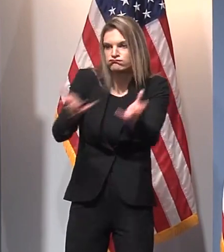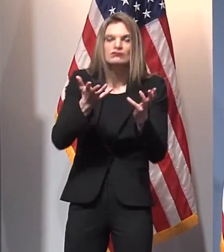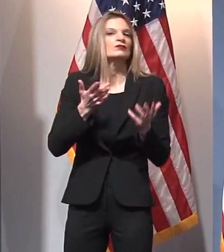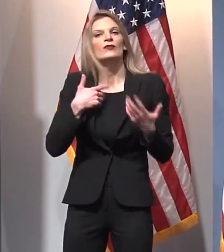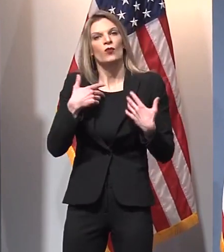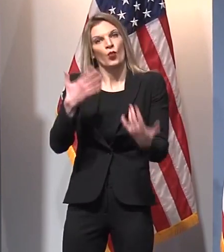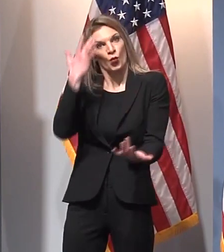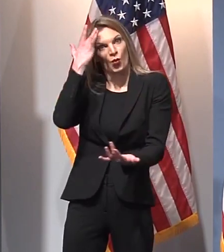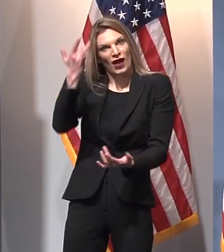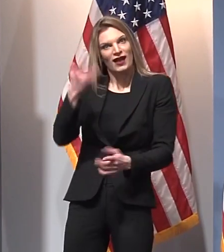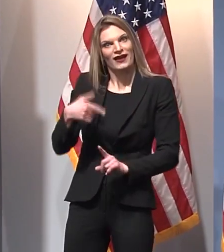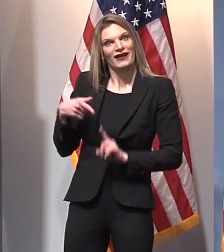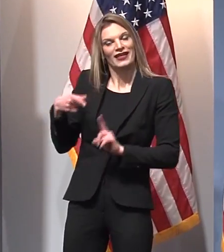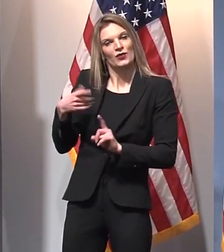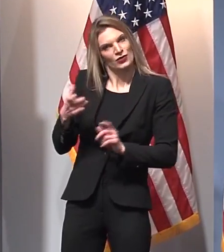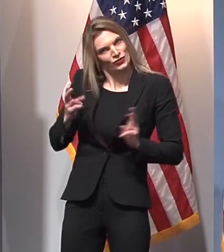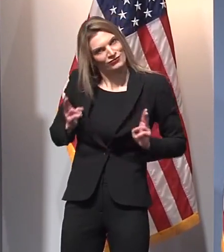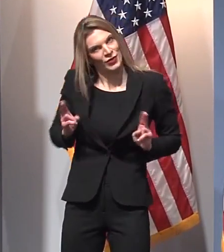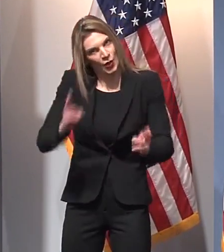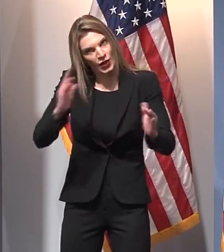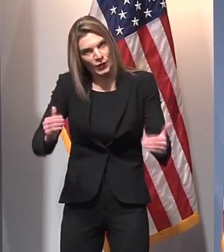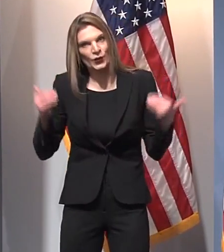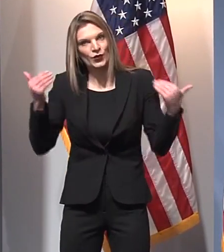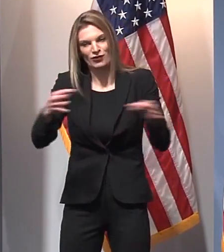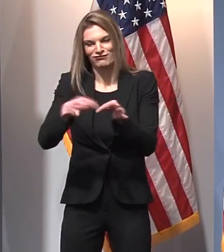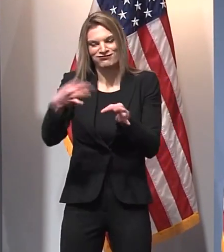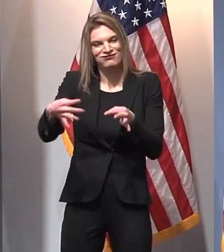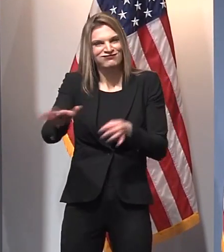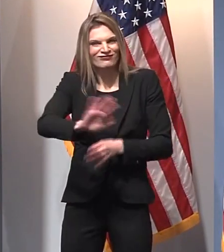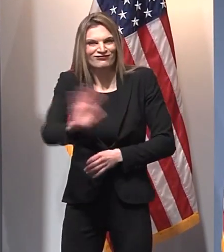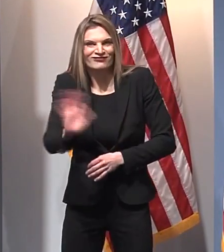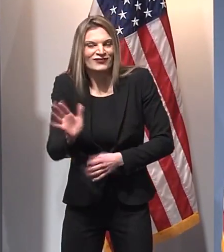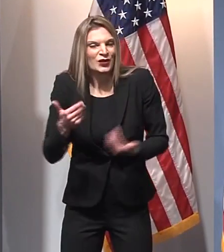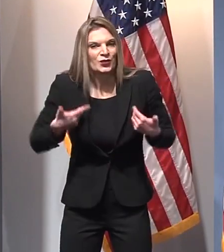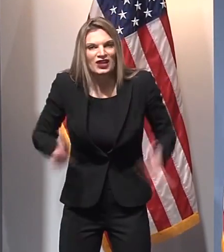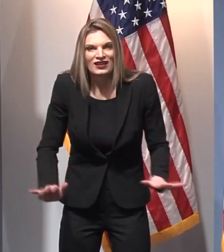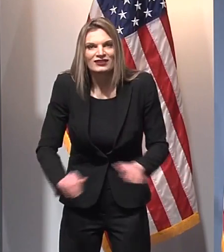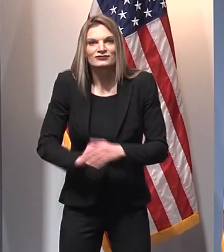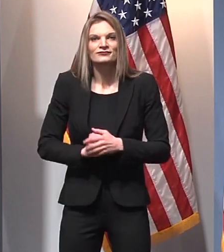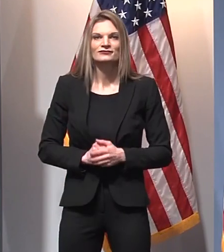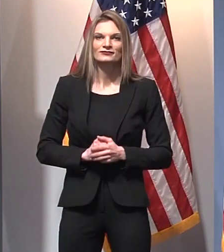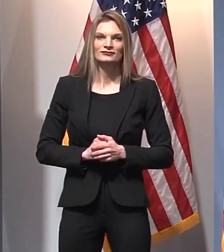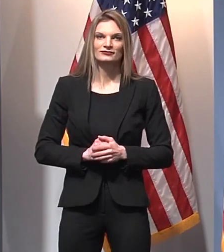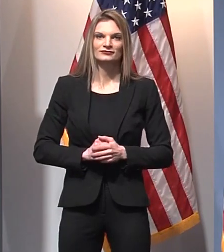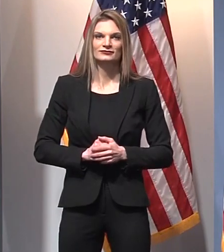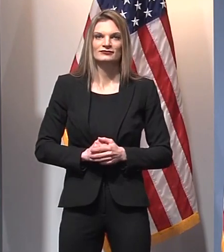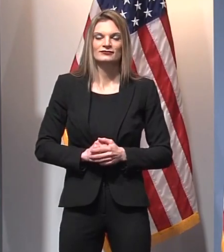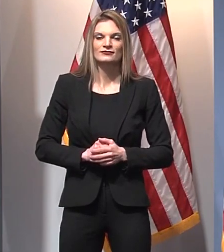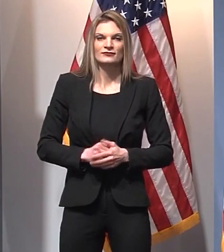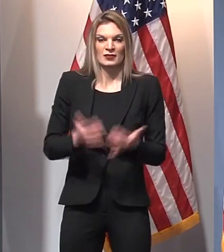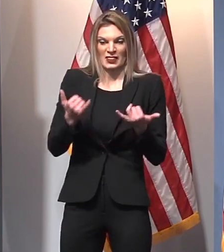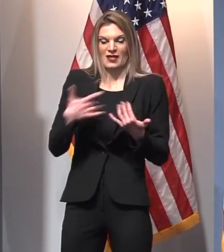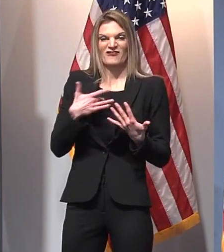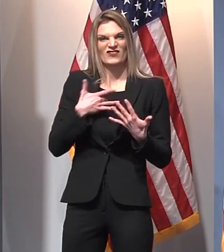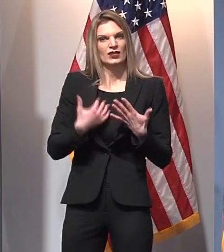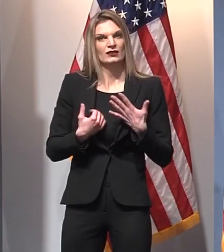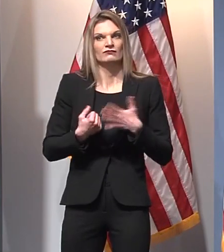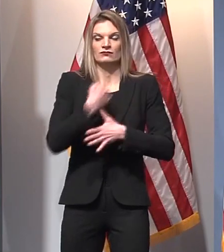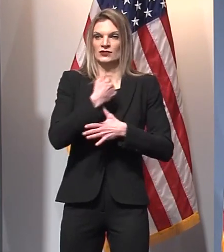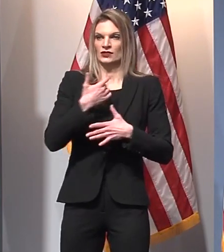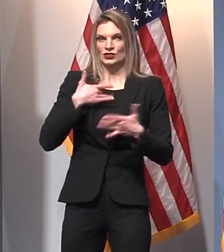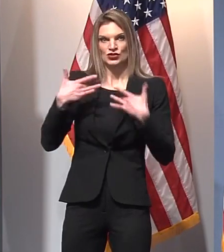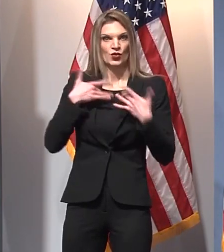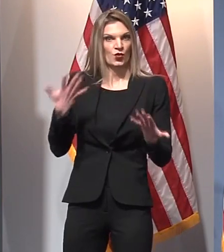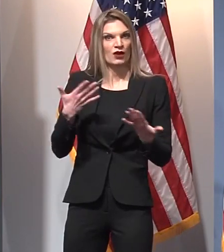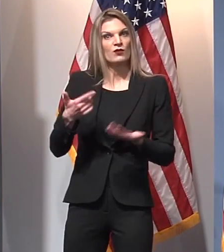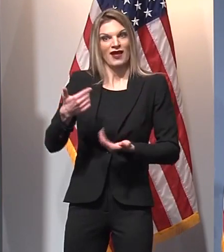action on this front because, like I said, one of my biggest concerns right now is we have been able to secure the